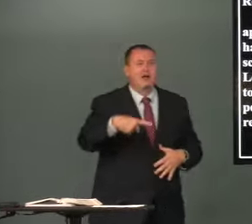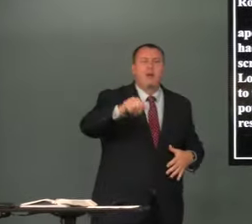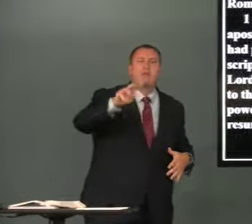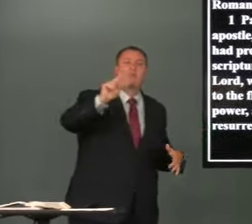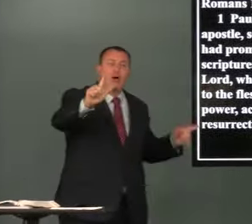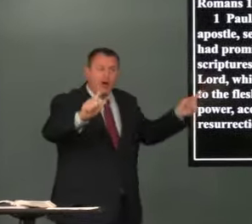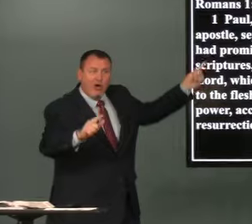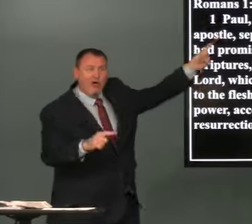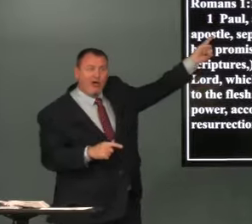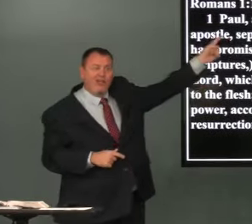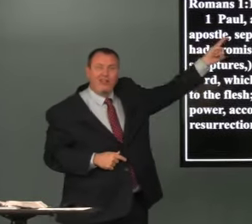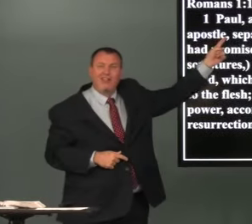fooled you